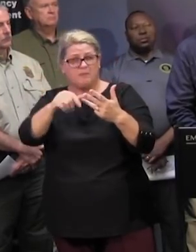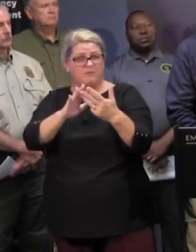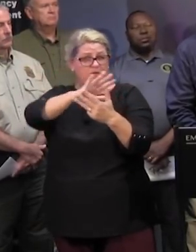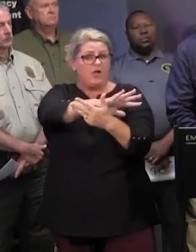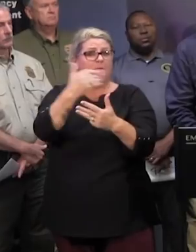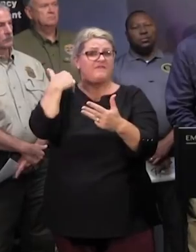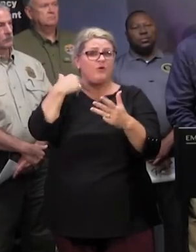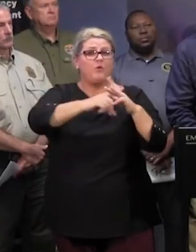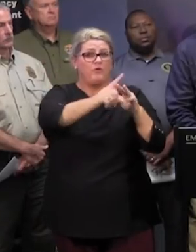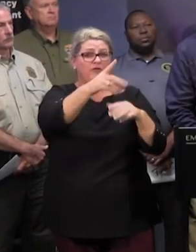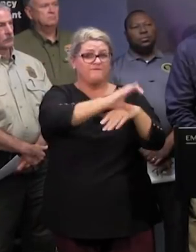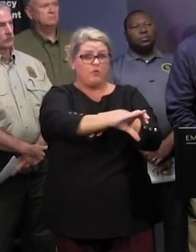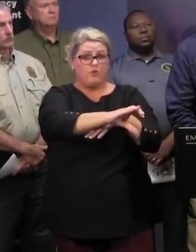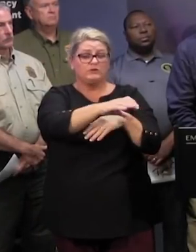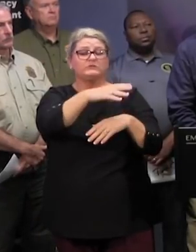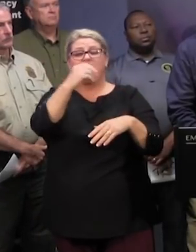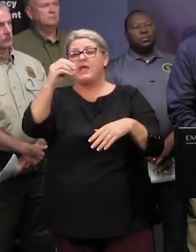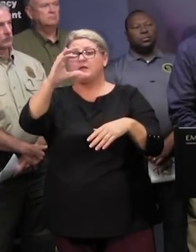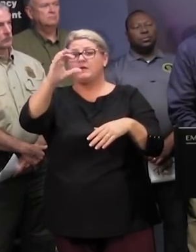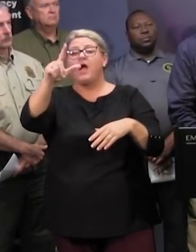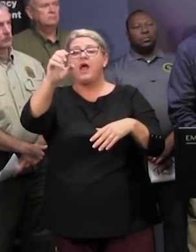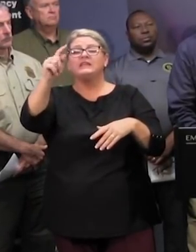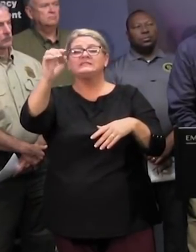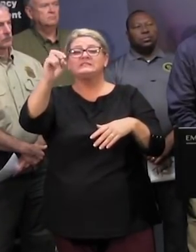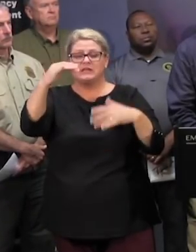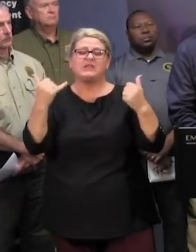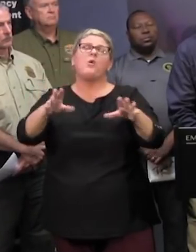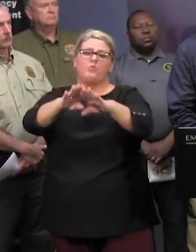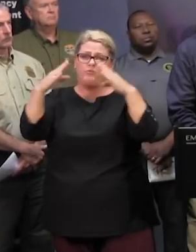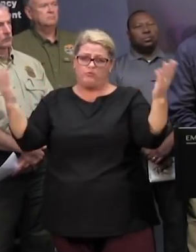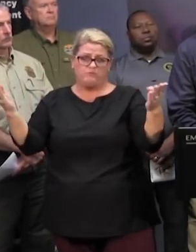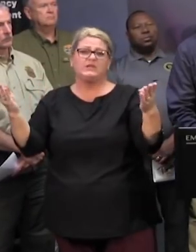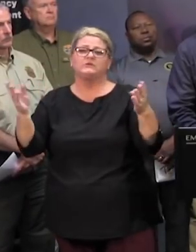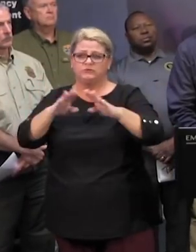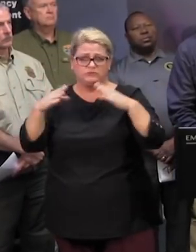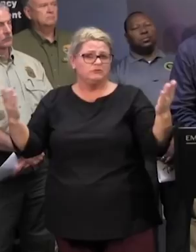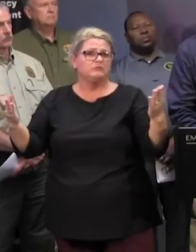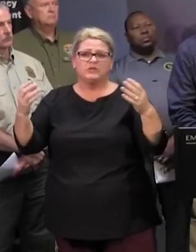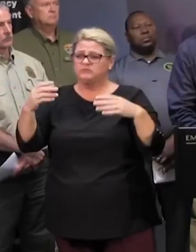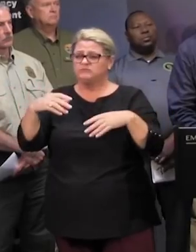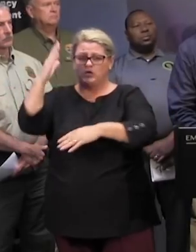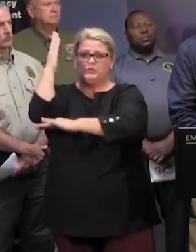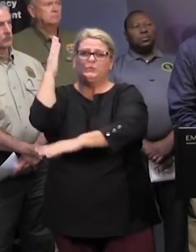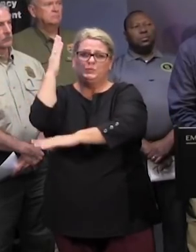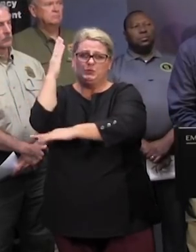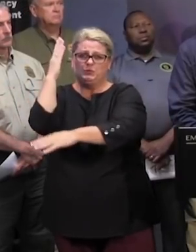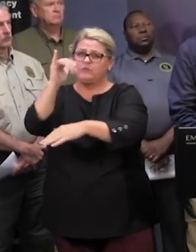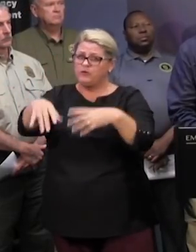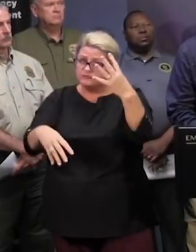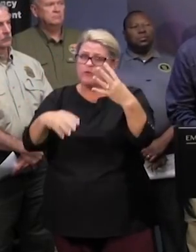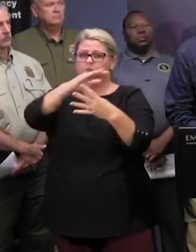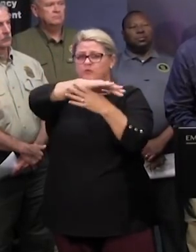evacuation in collerton county that is that they came out from under the evacuation order at noon today charleston berkeley